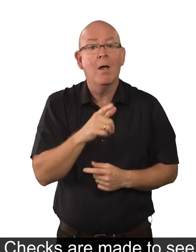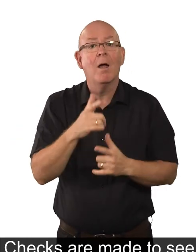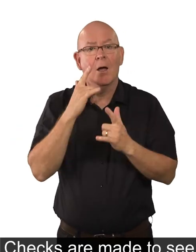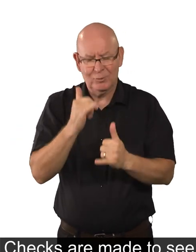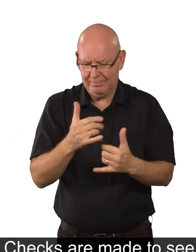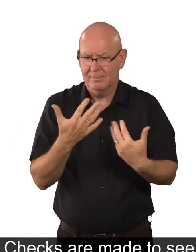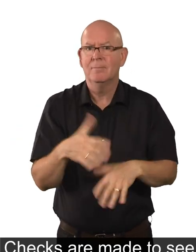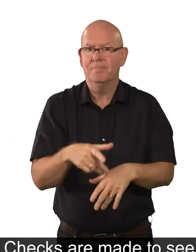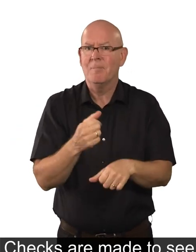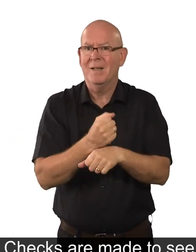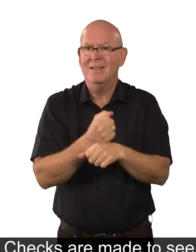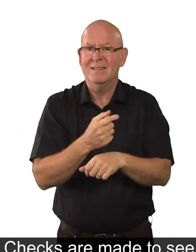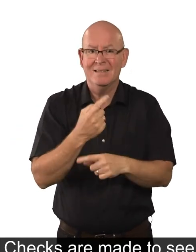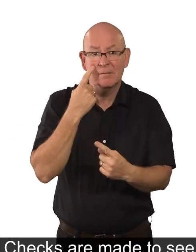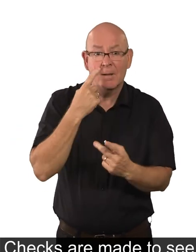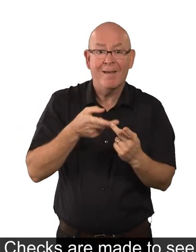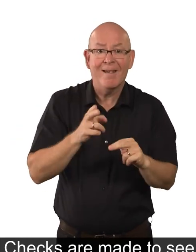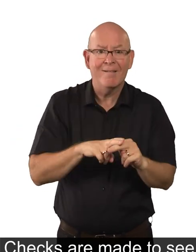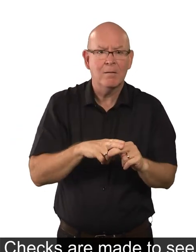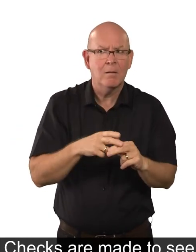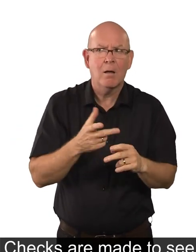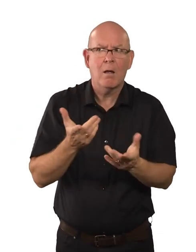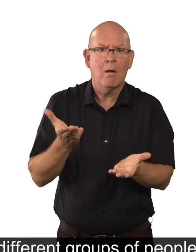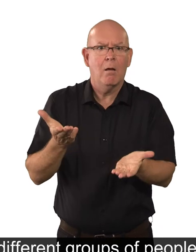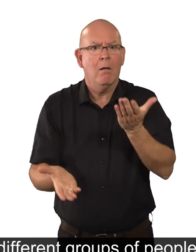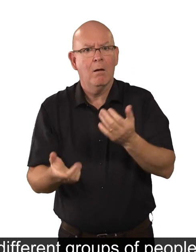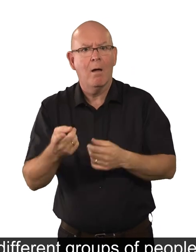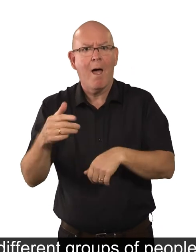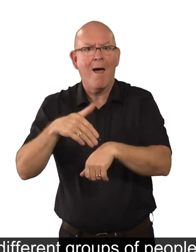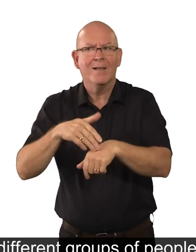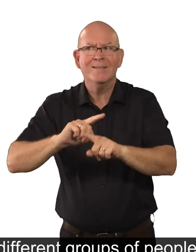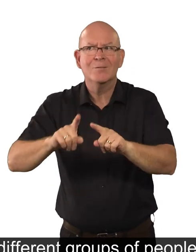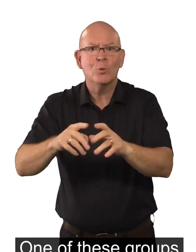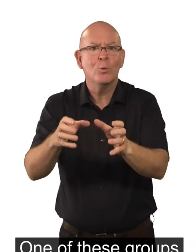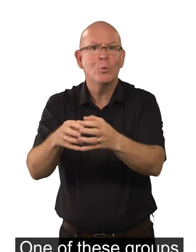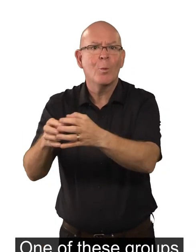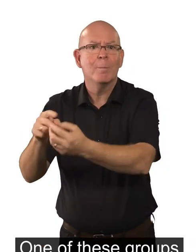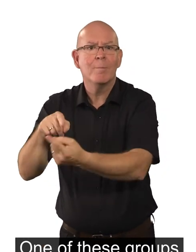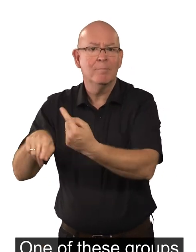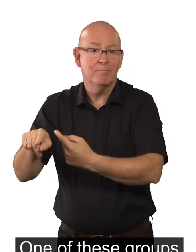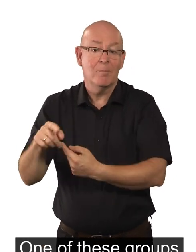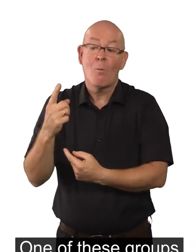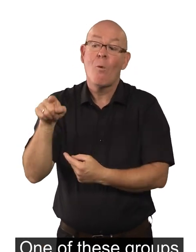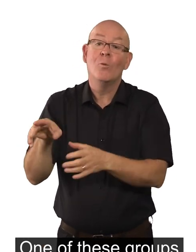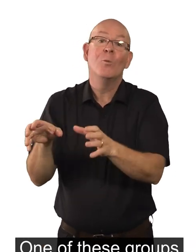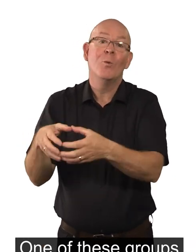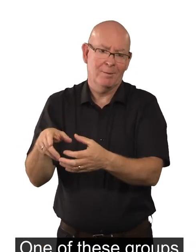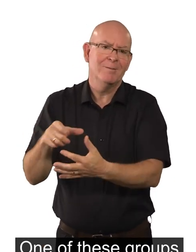Checks are made to see if they could unfairly affect different groups of people. One of these